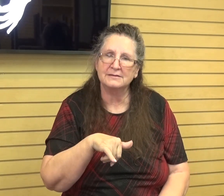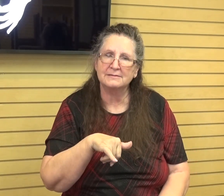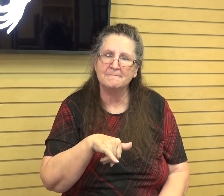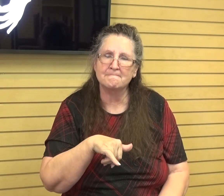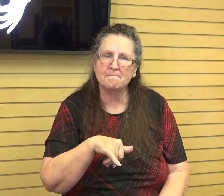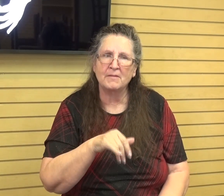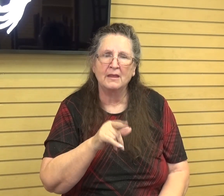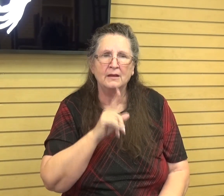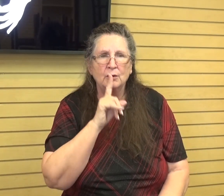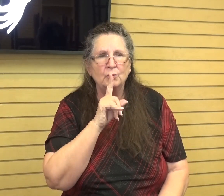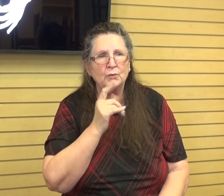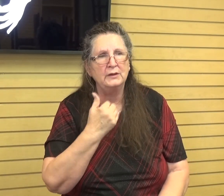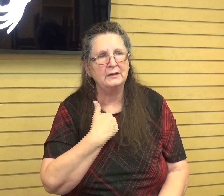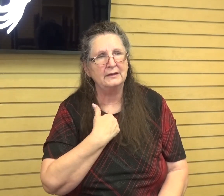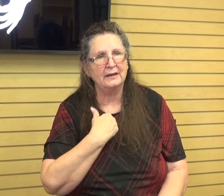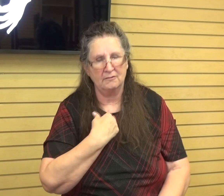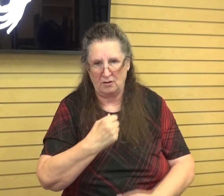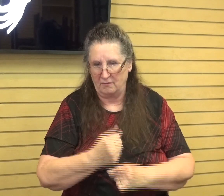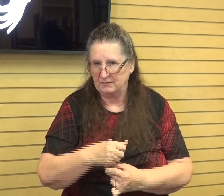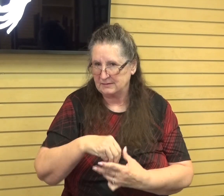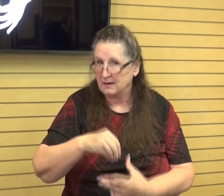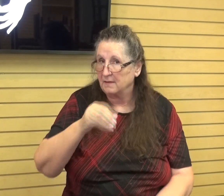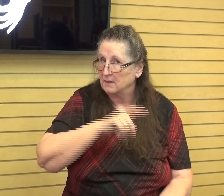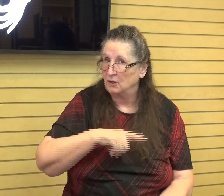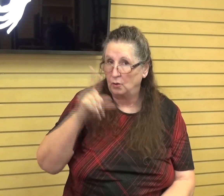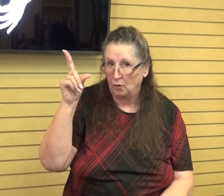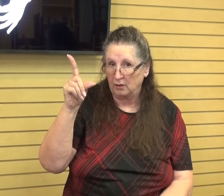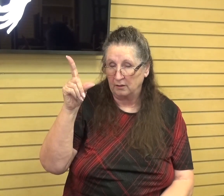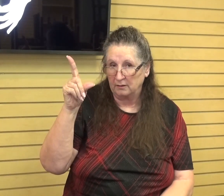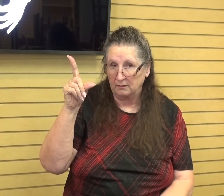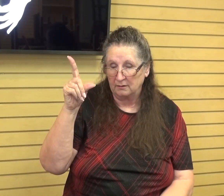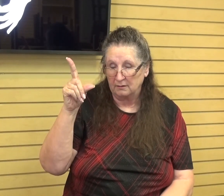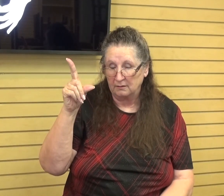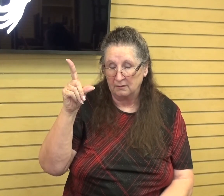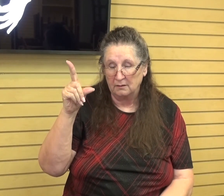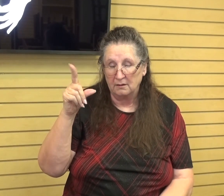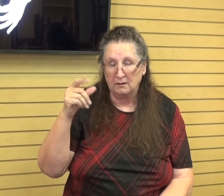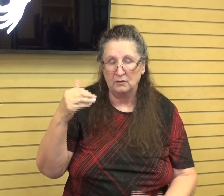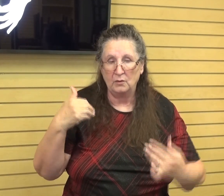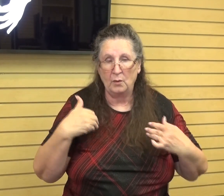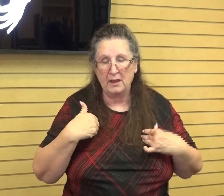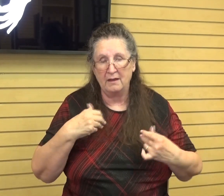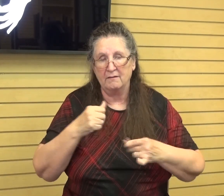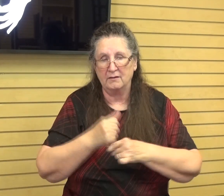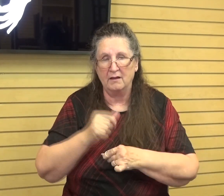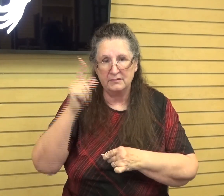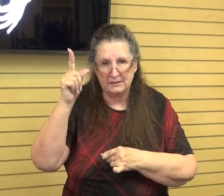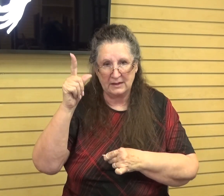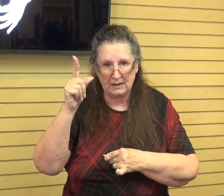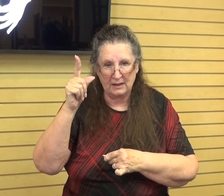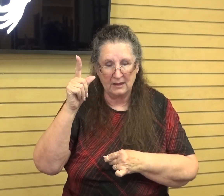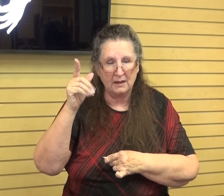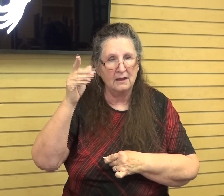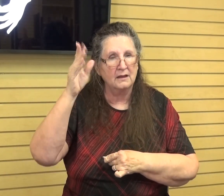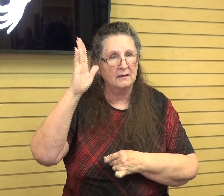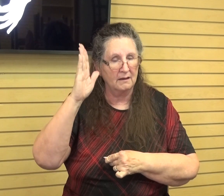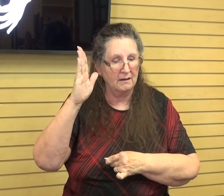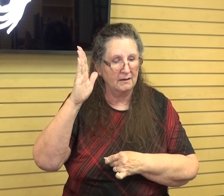have confidence in the Lord? Do we really have confidence that he has got us, that he's gotten taken